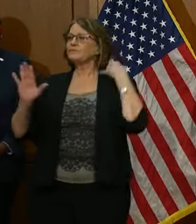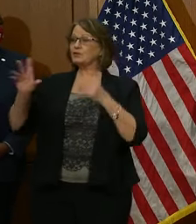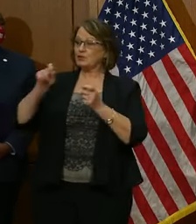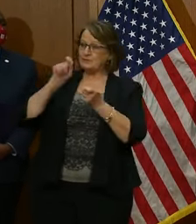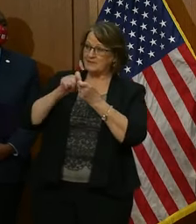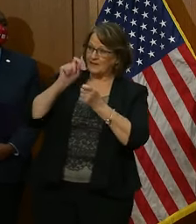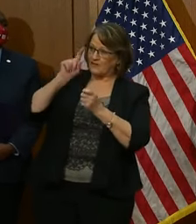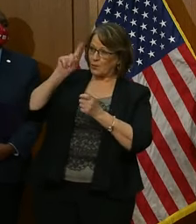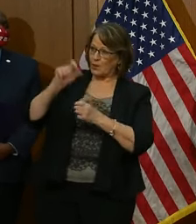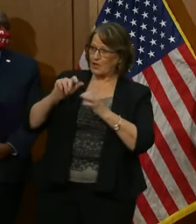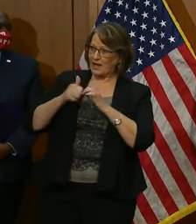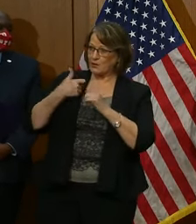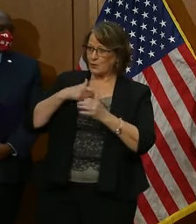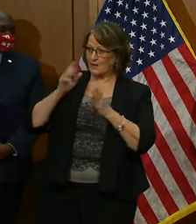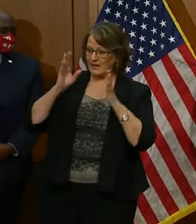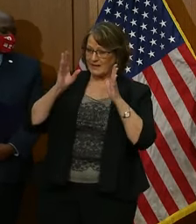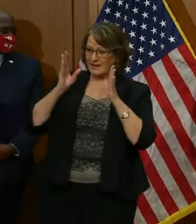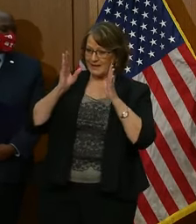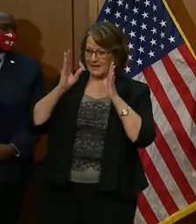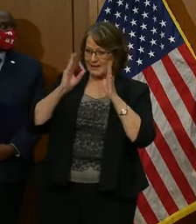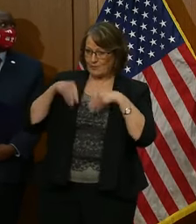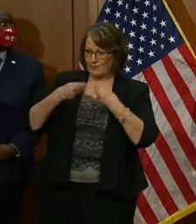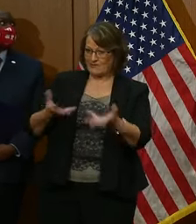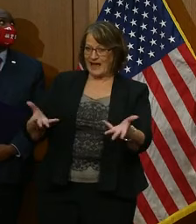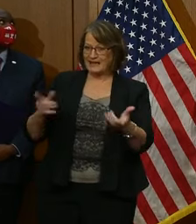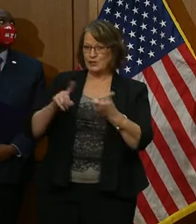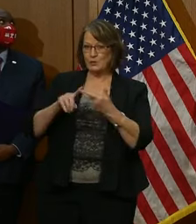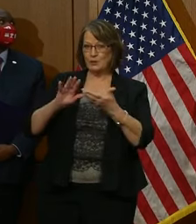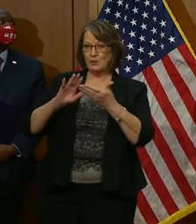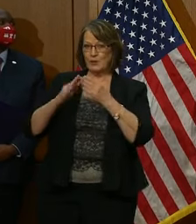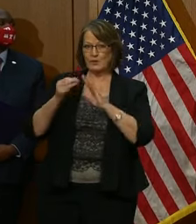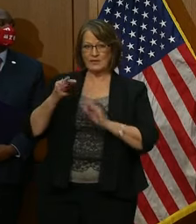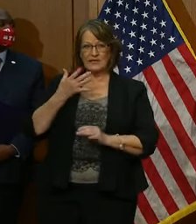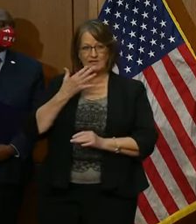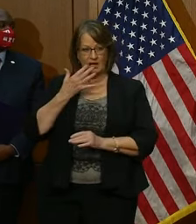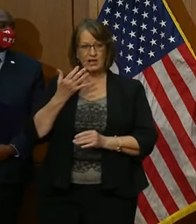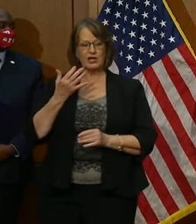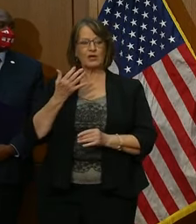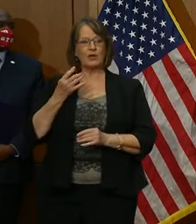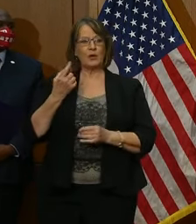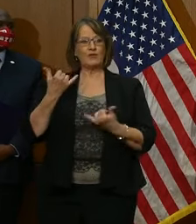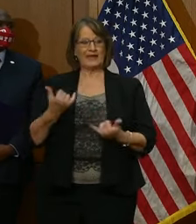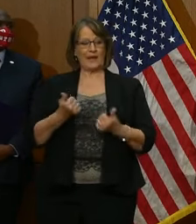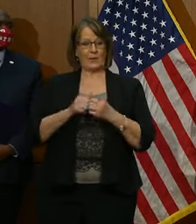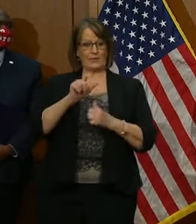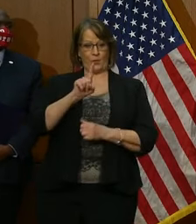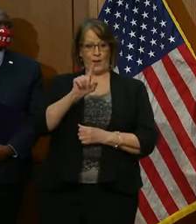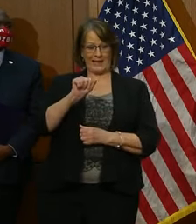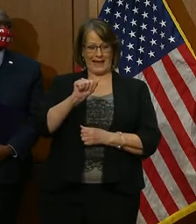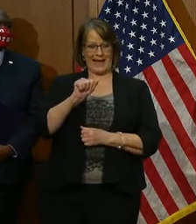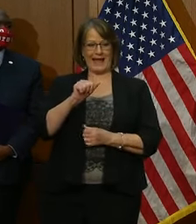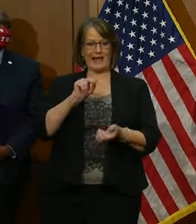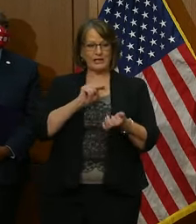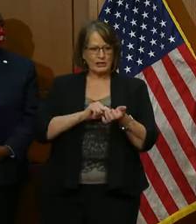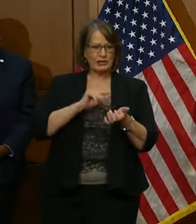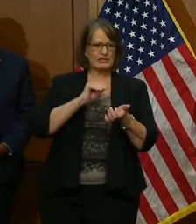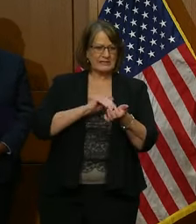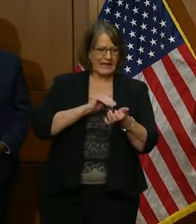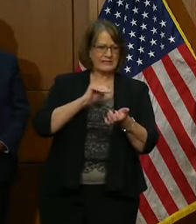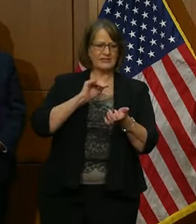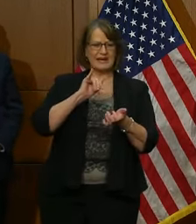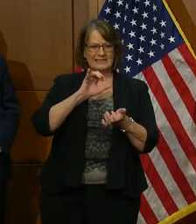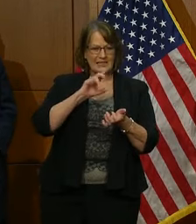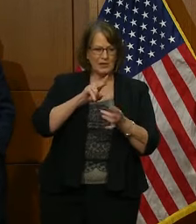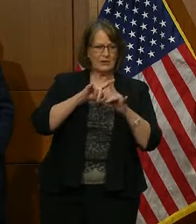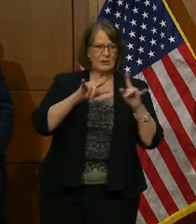how do we address this in communities of color, you know, right now with 1A health care workers and long-term care facility